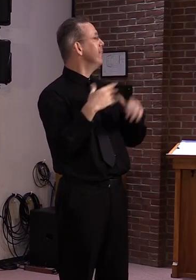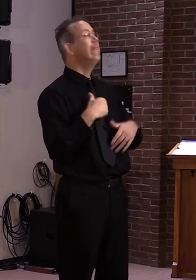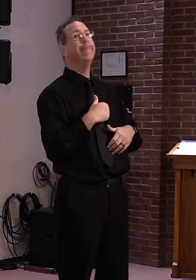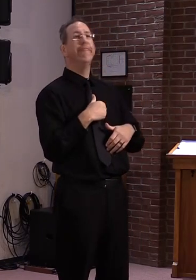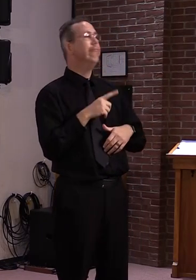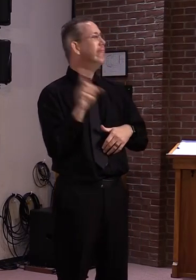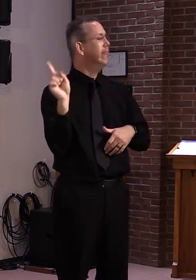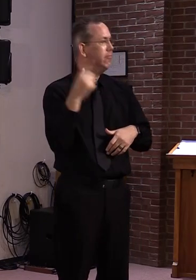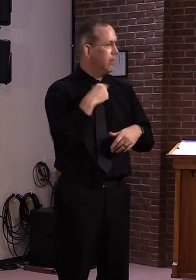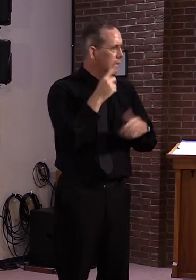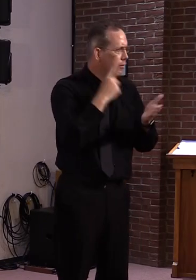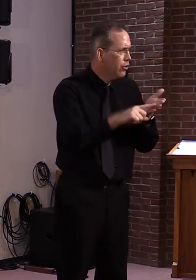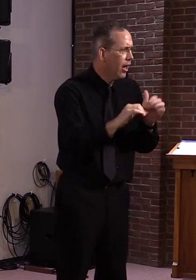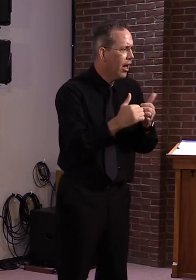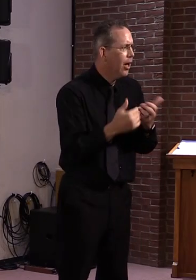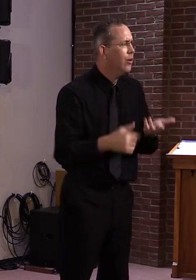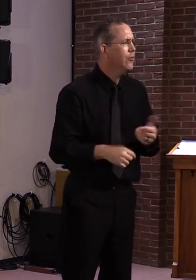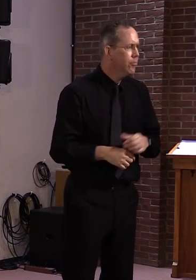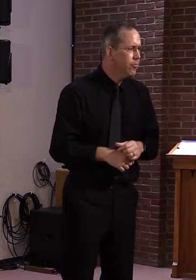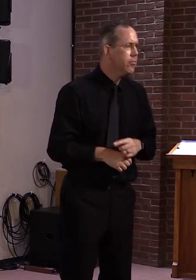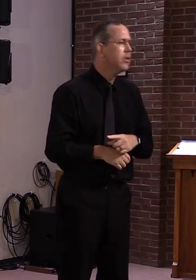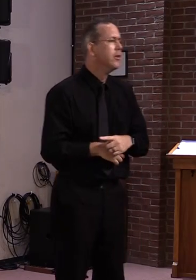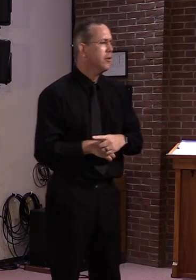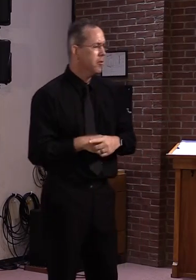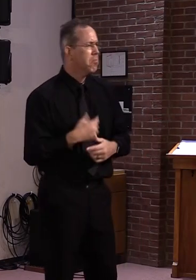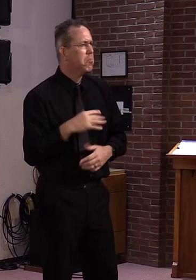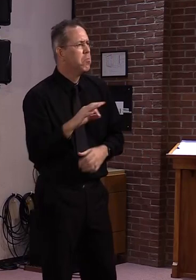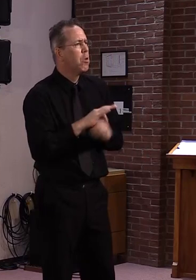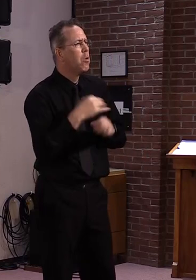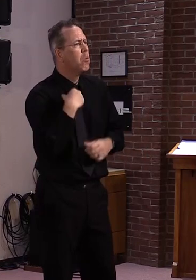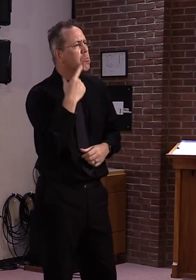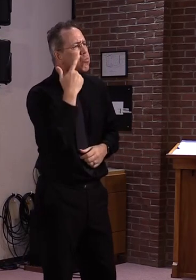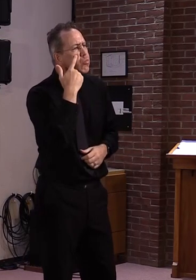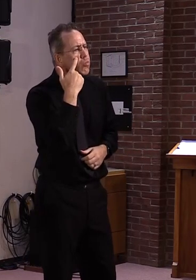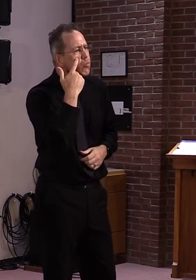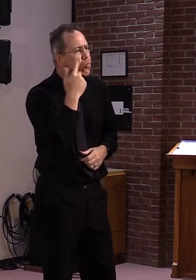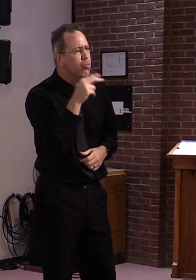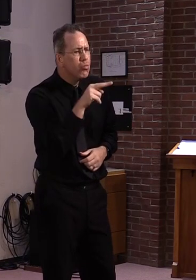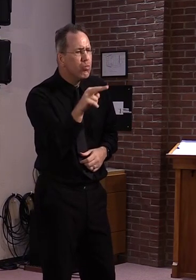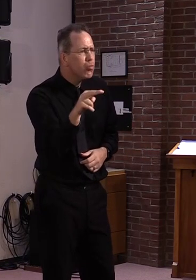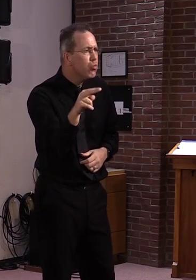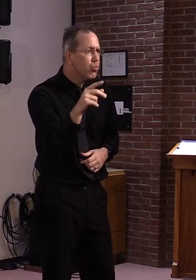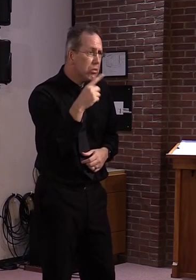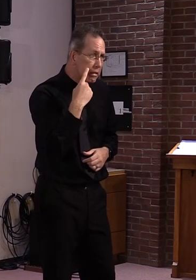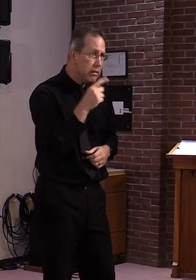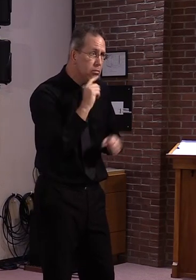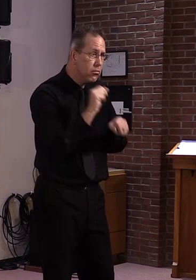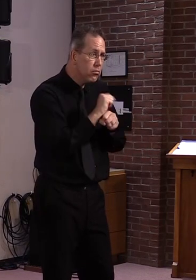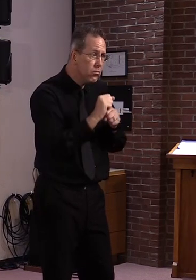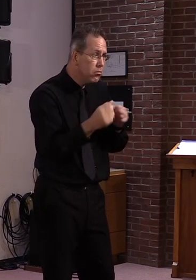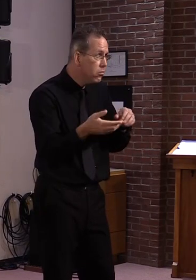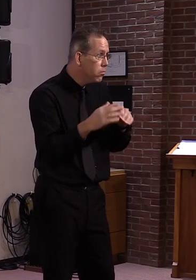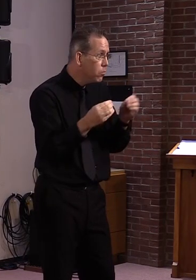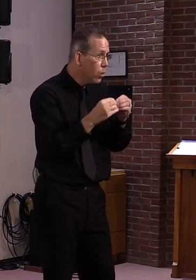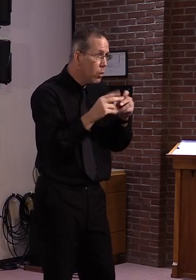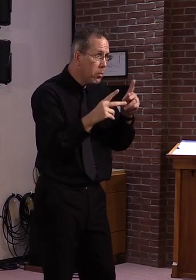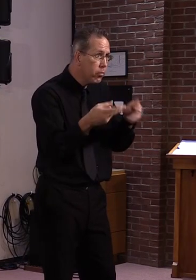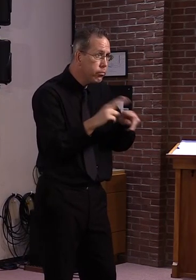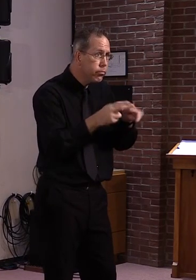a campaign that you will you you will see the results. And we'll know it when we see it.